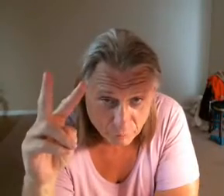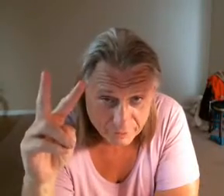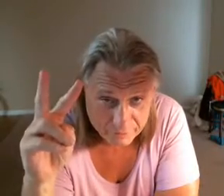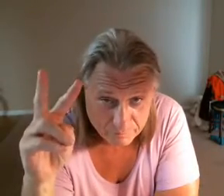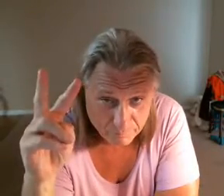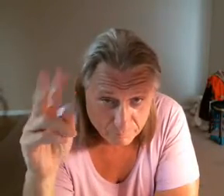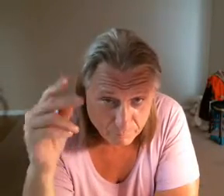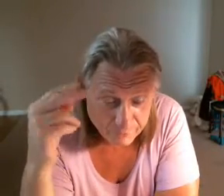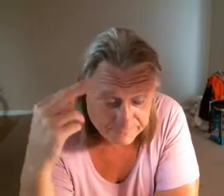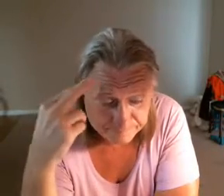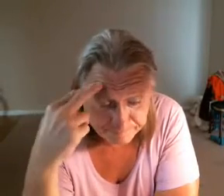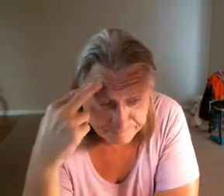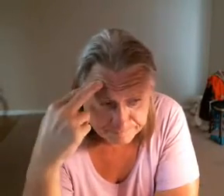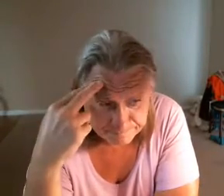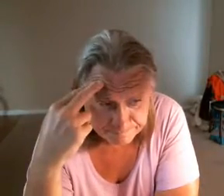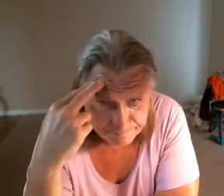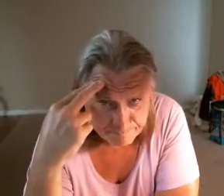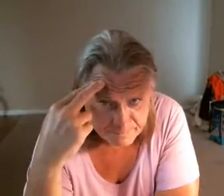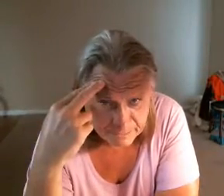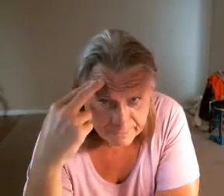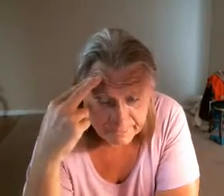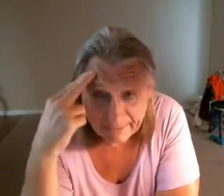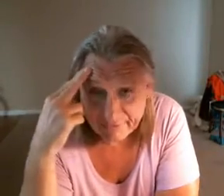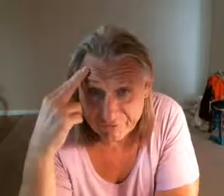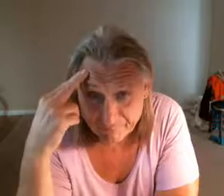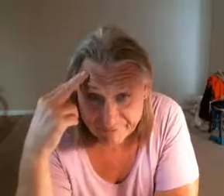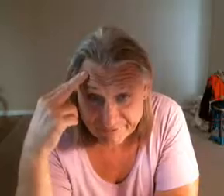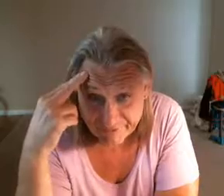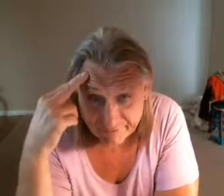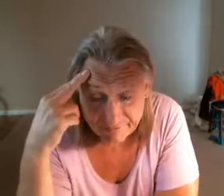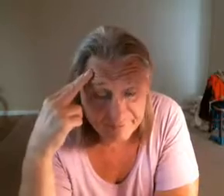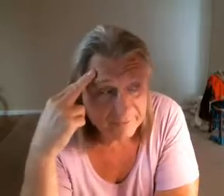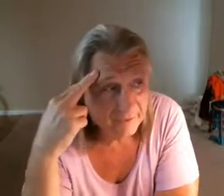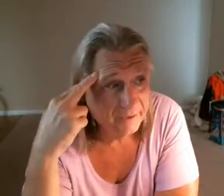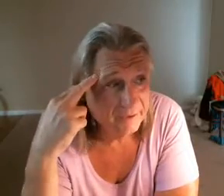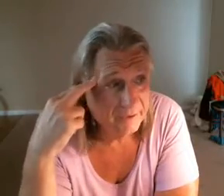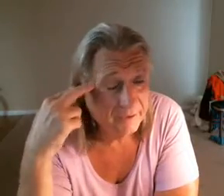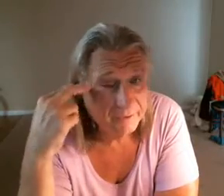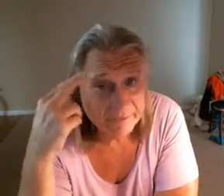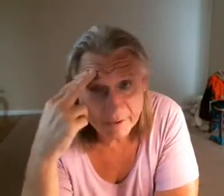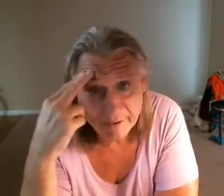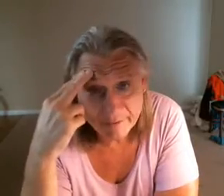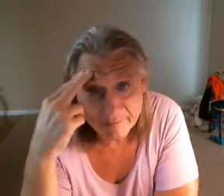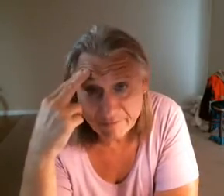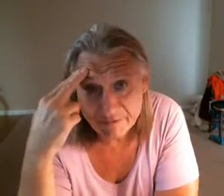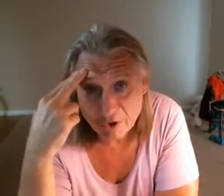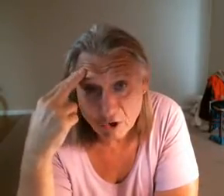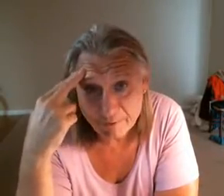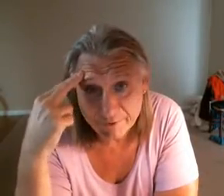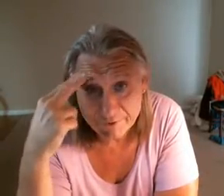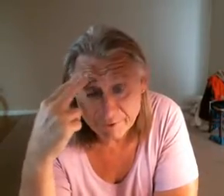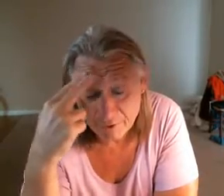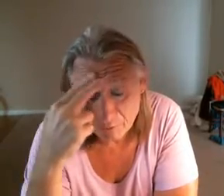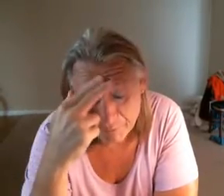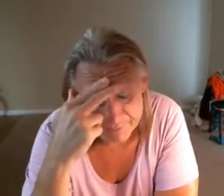white bread and some potatoes and then the almond you know but